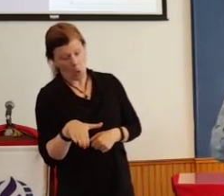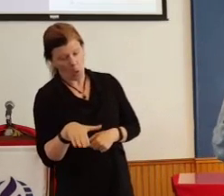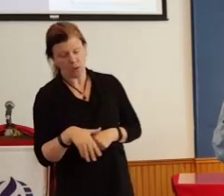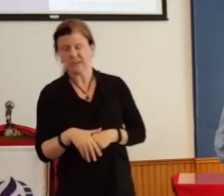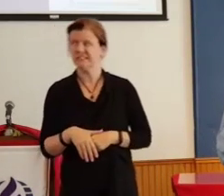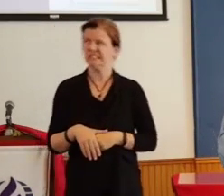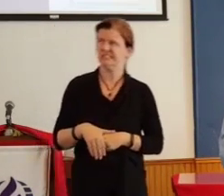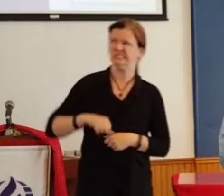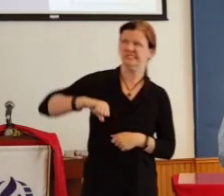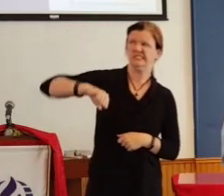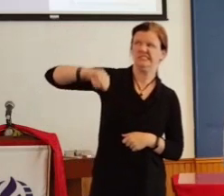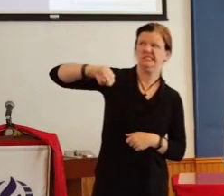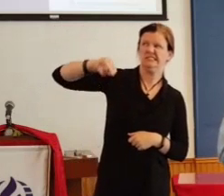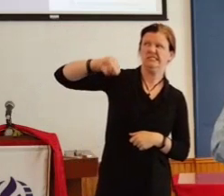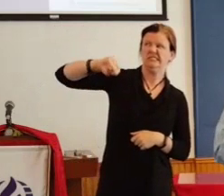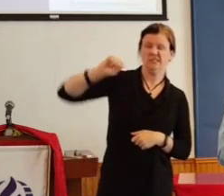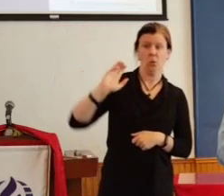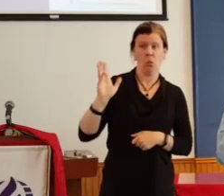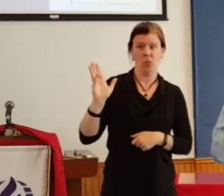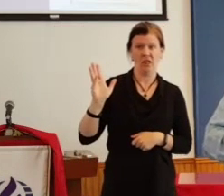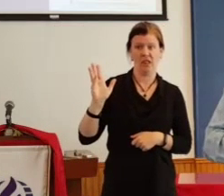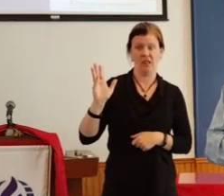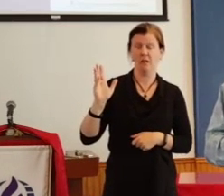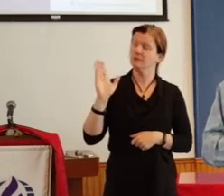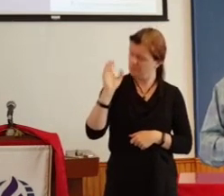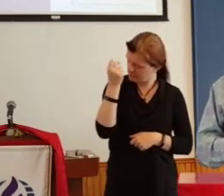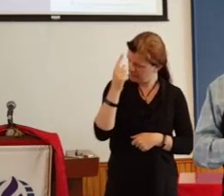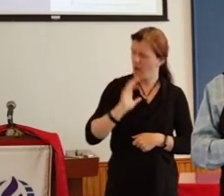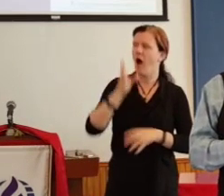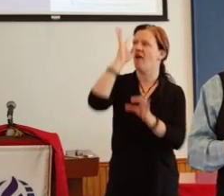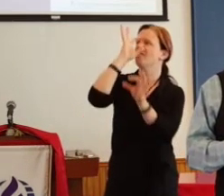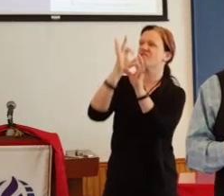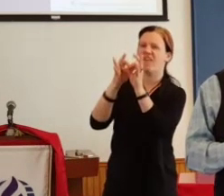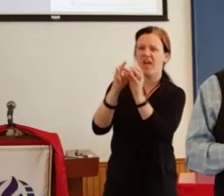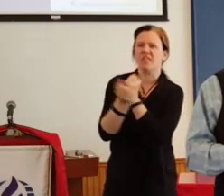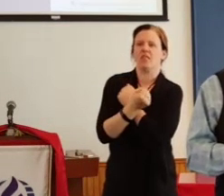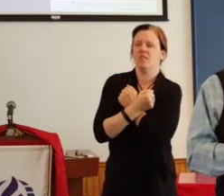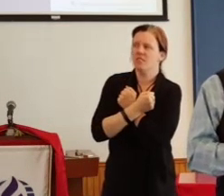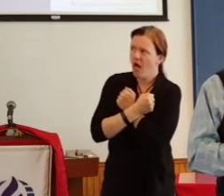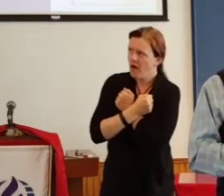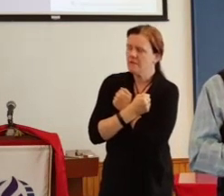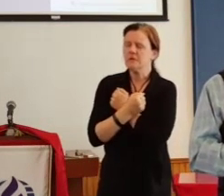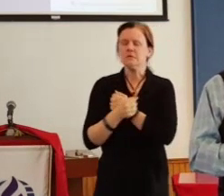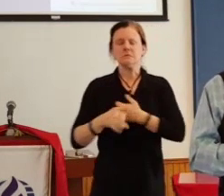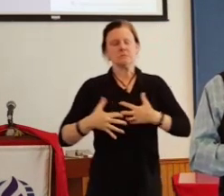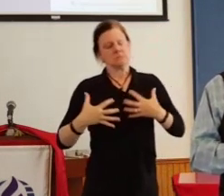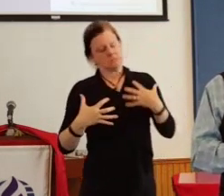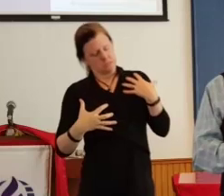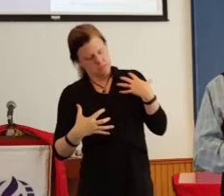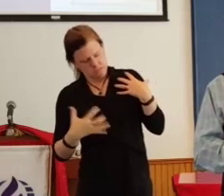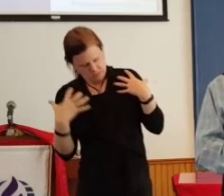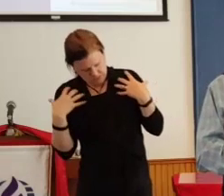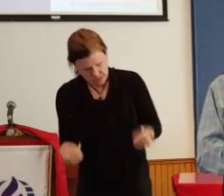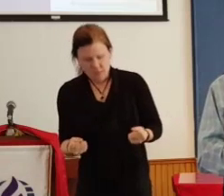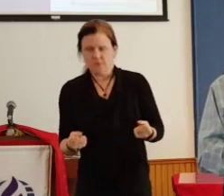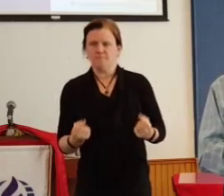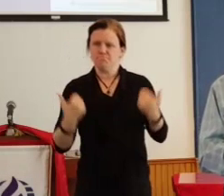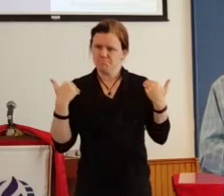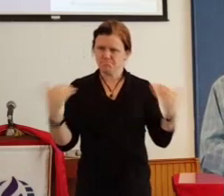we see it or not. But our faith and our love of God can send us forth past that which scares us. Amen.